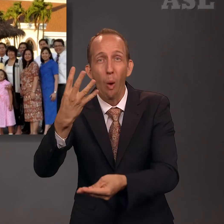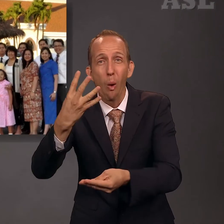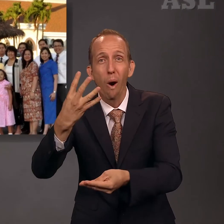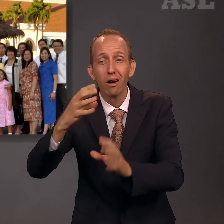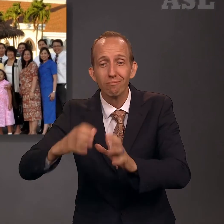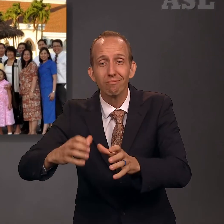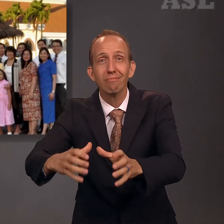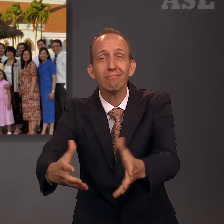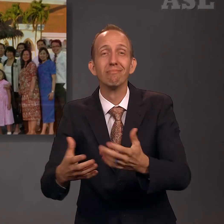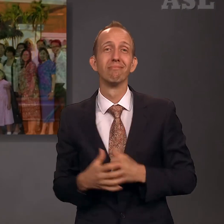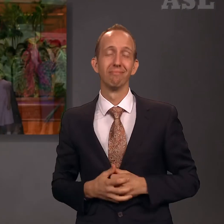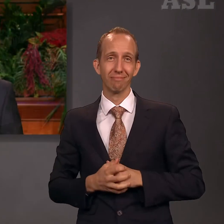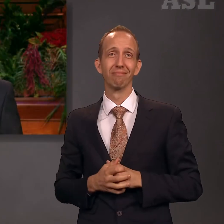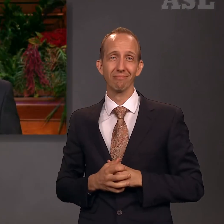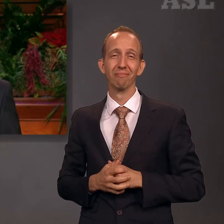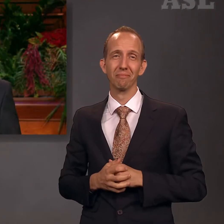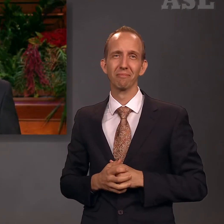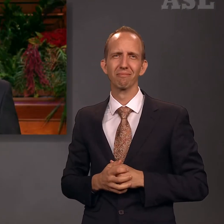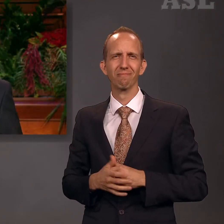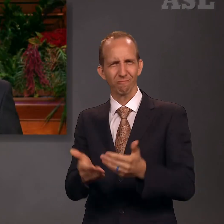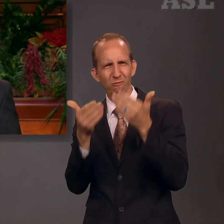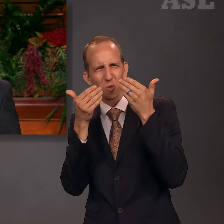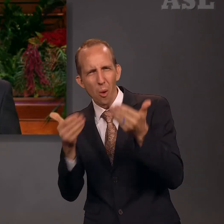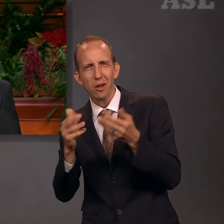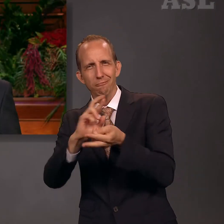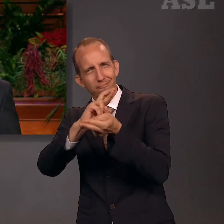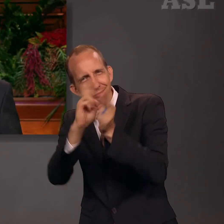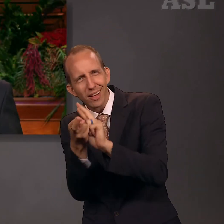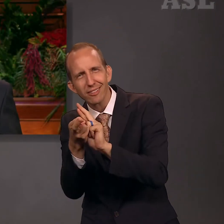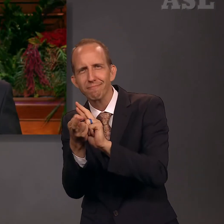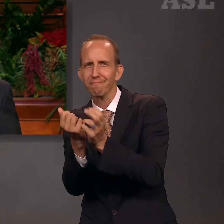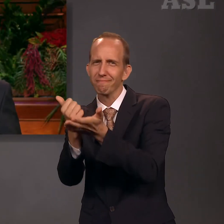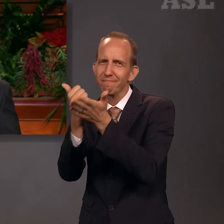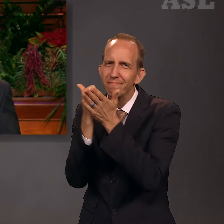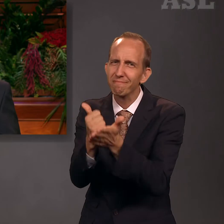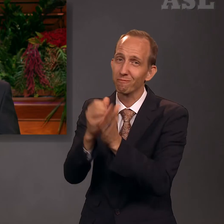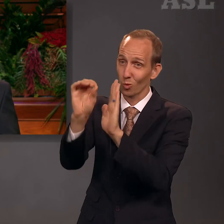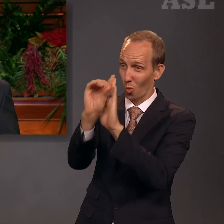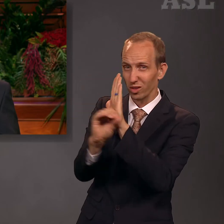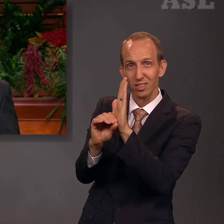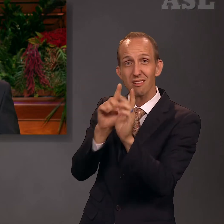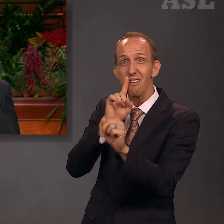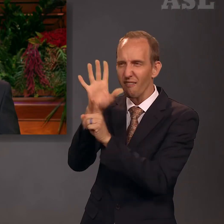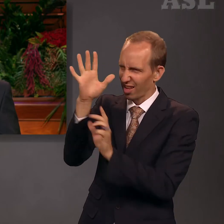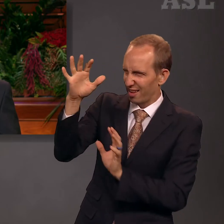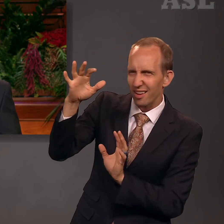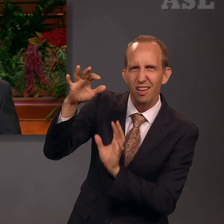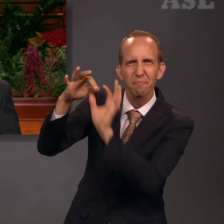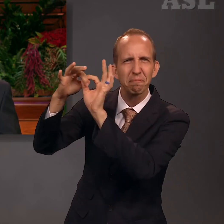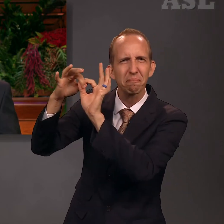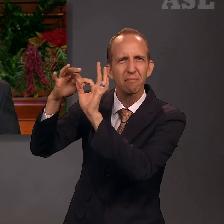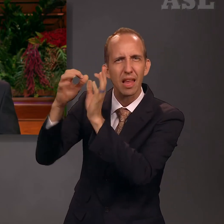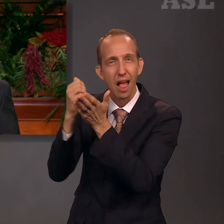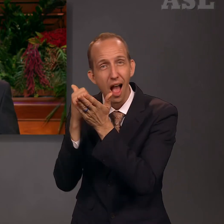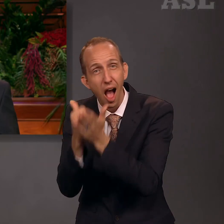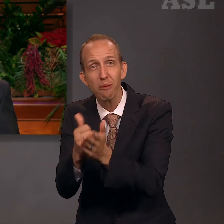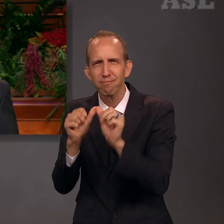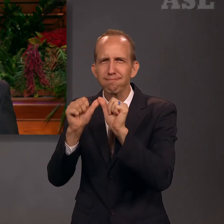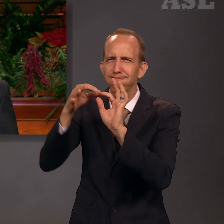Repentance leads us to make and keep covenants through sacred ordinances. The first ordinance of salvation